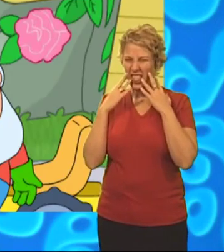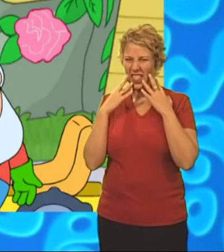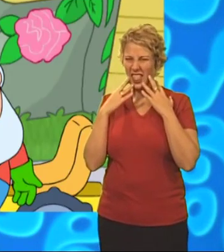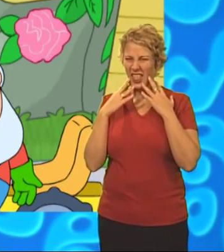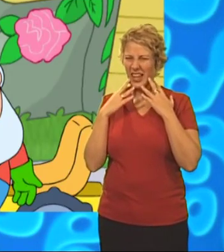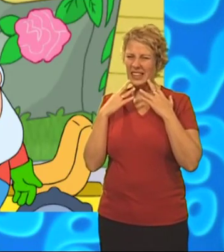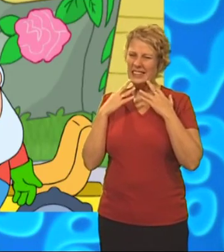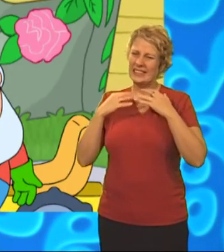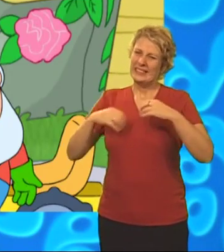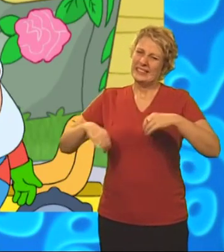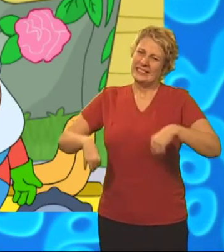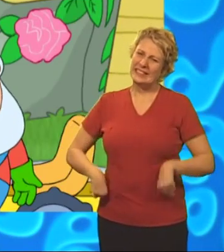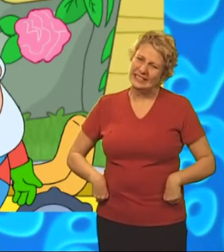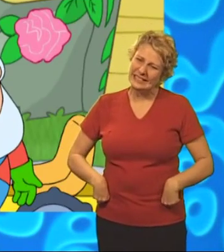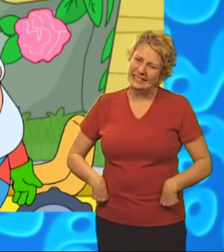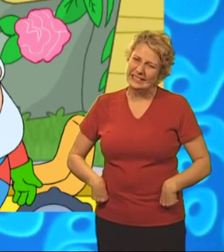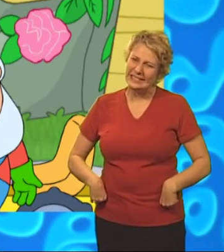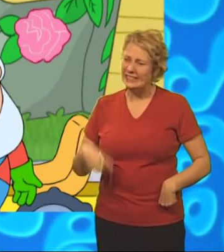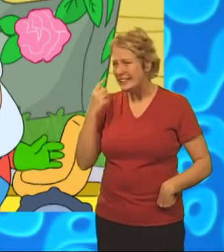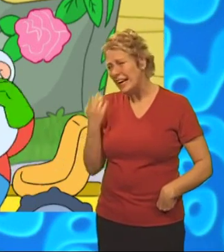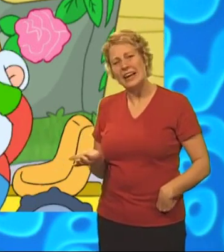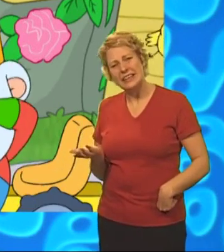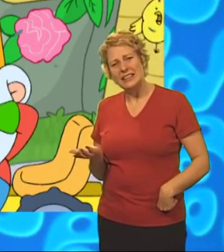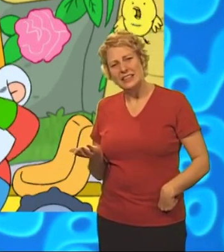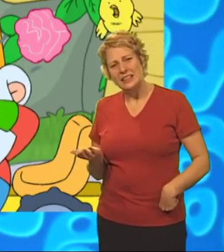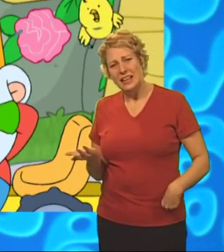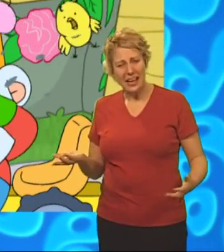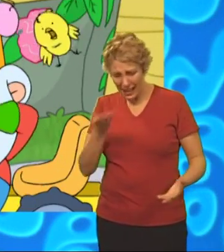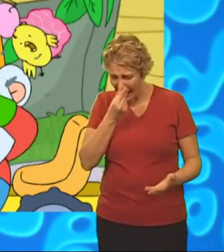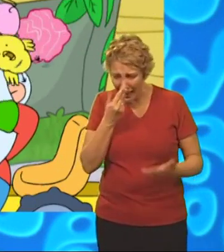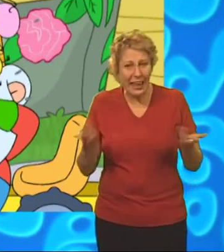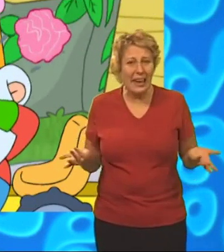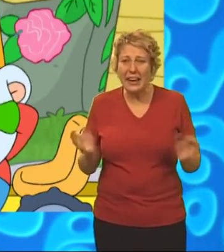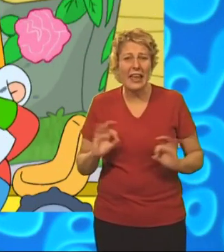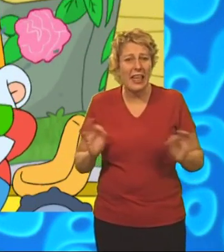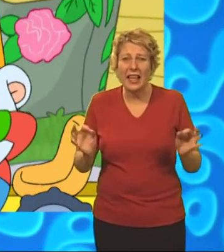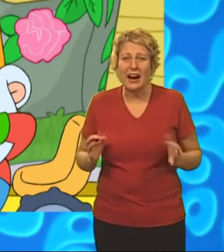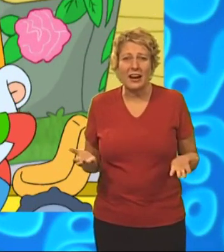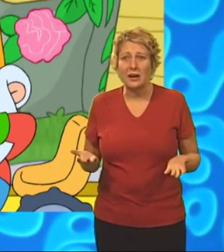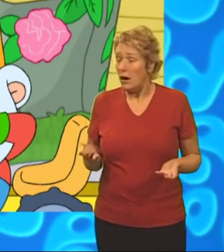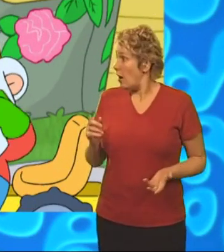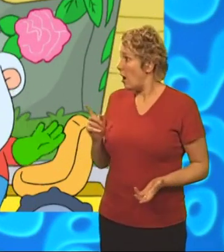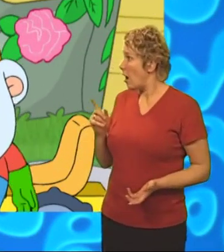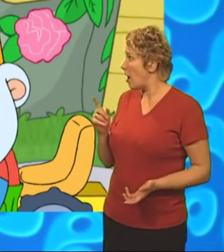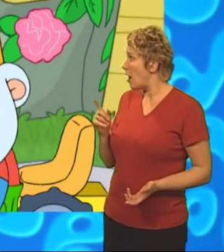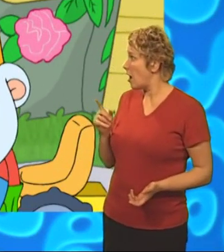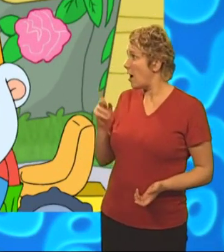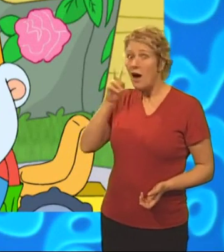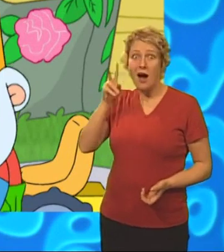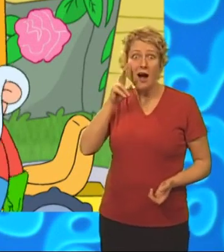Oh, Chirpy. Now look what you've done. And I haven't even got a hanky now. Gordon, look.